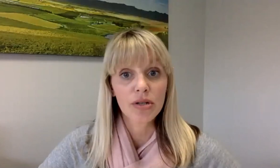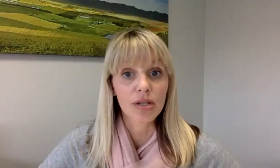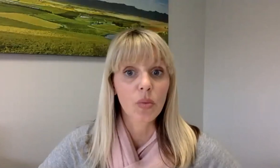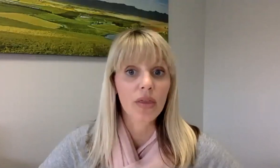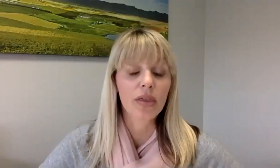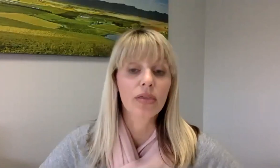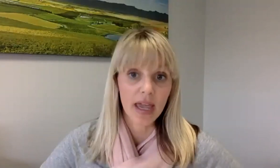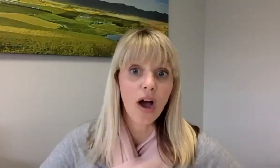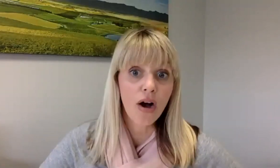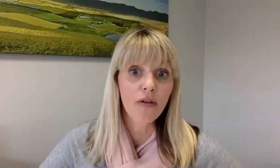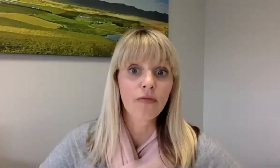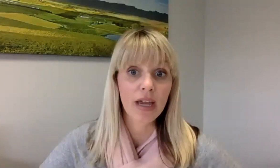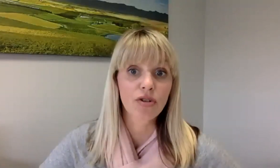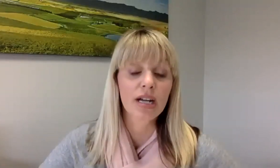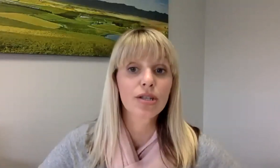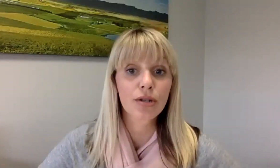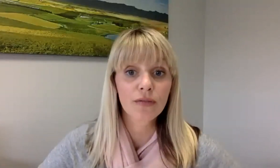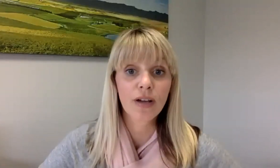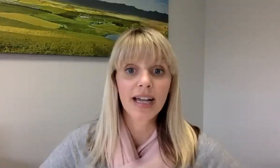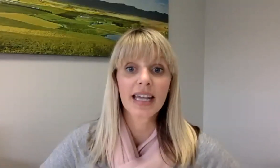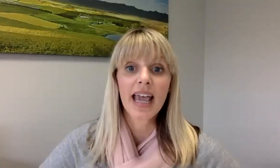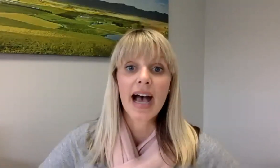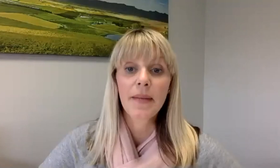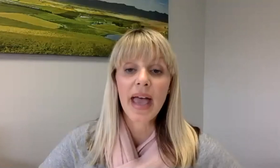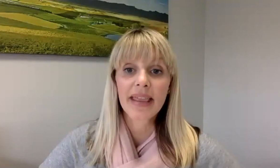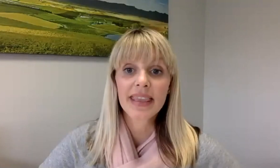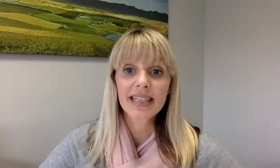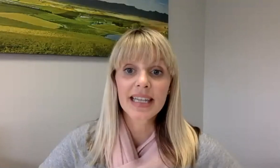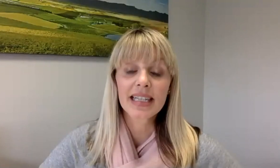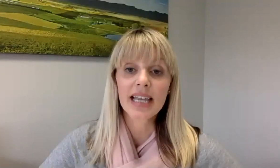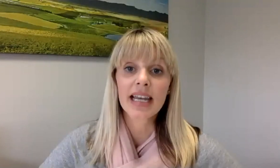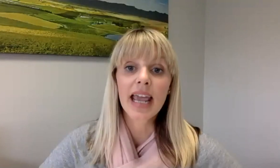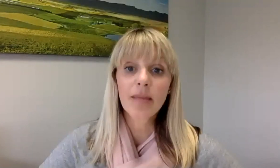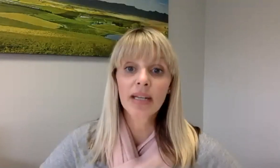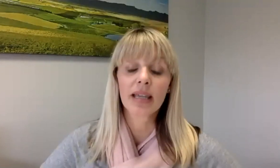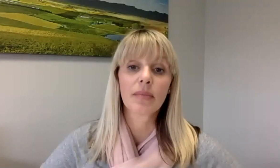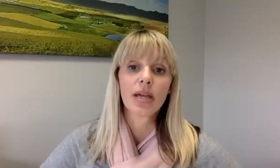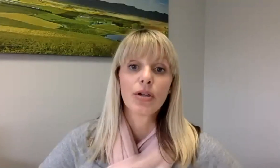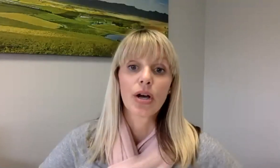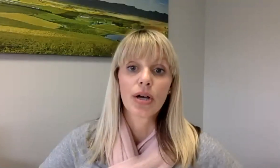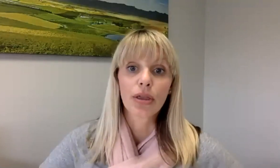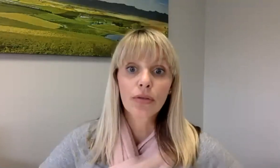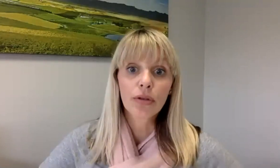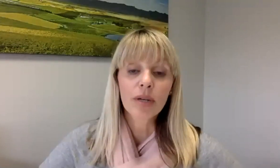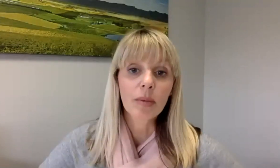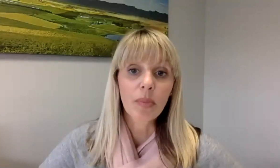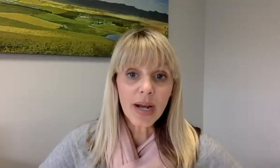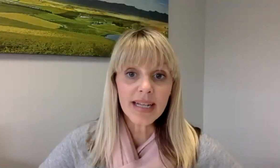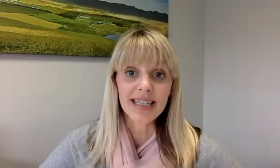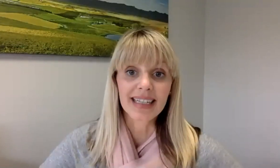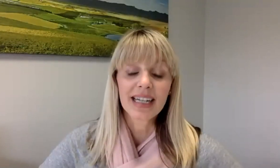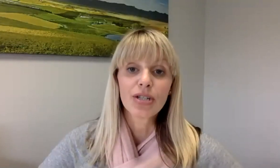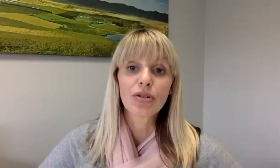our producers whether they are fair trade certified. And this is enabling them through the minimum